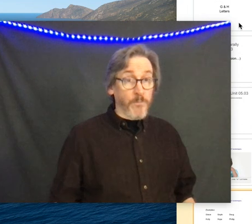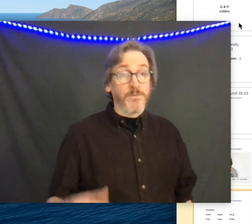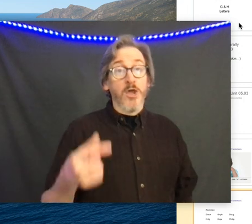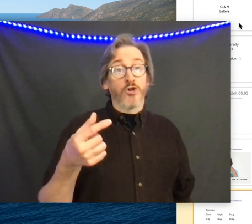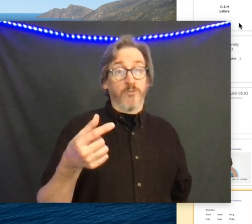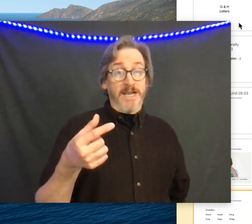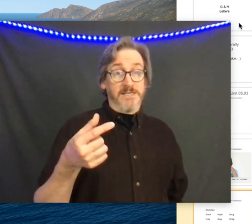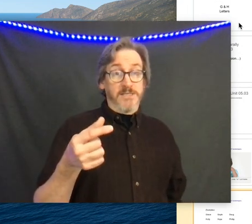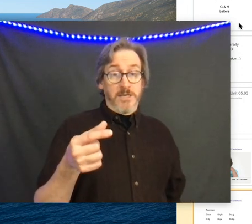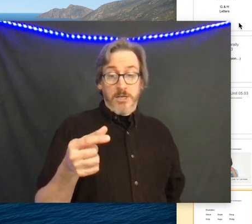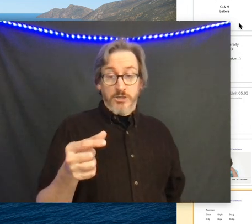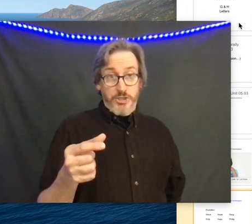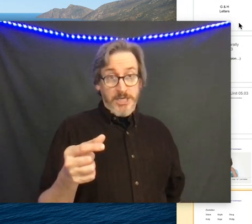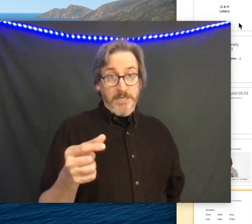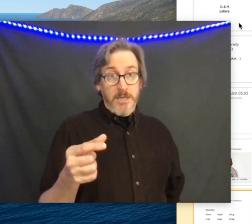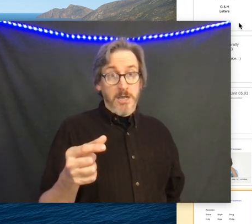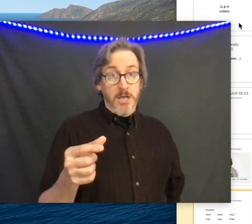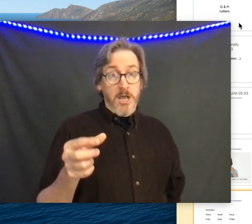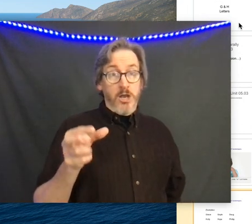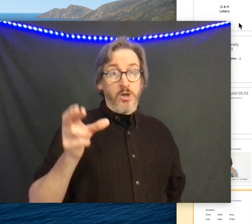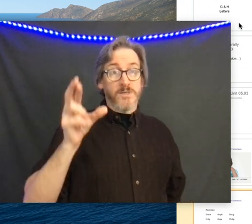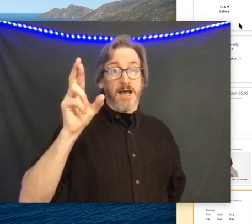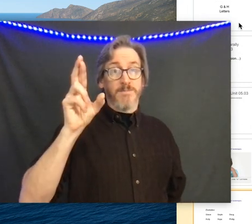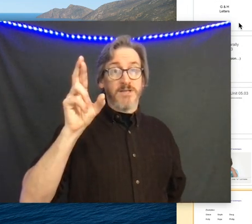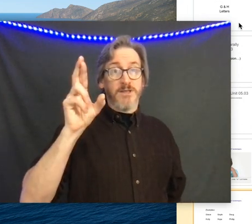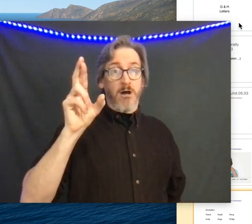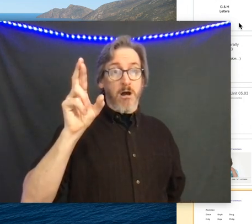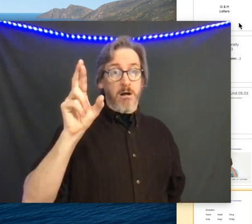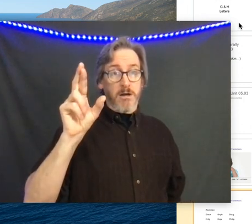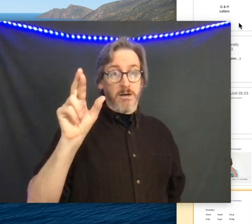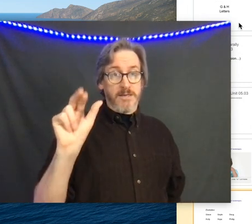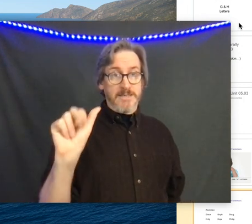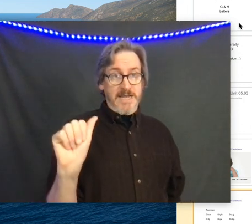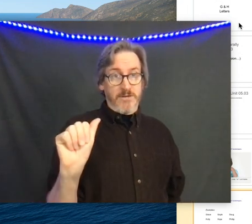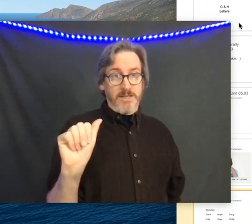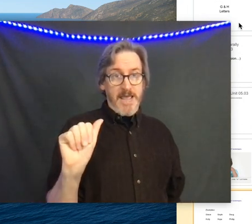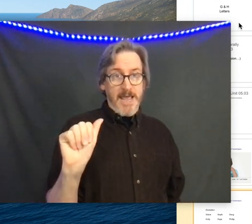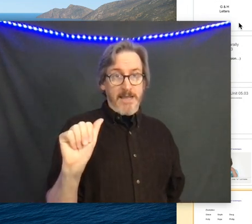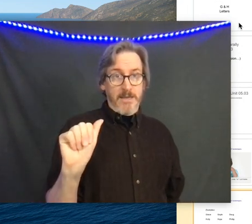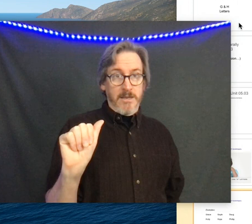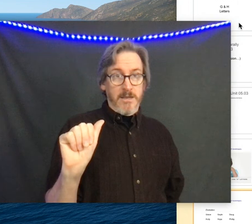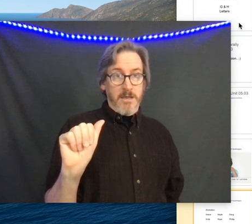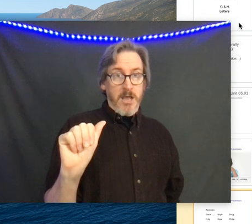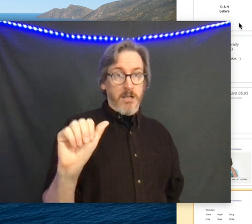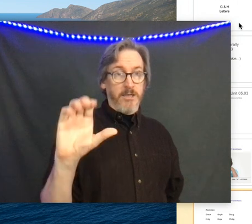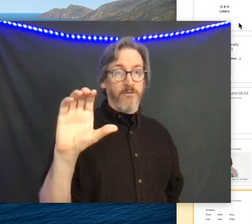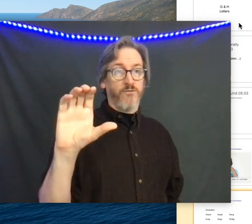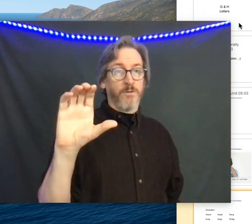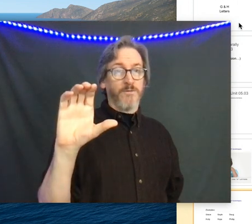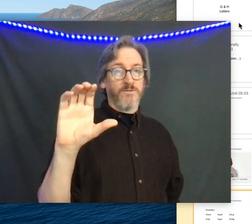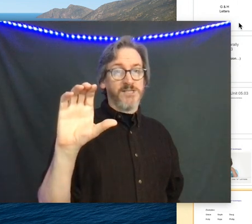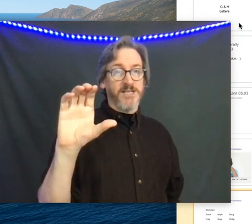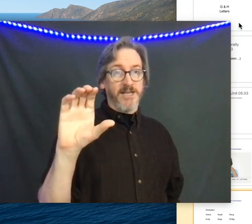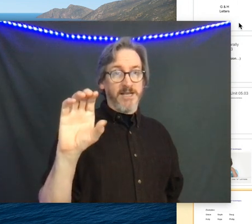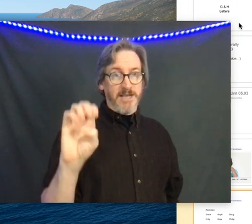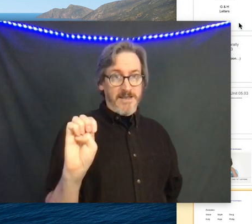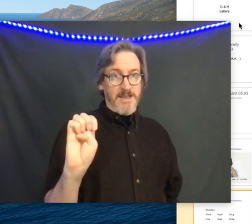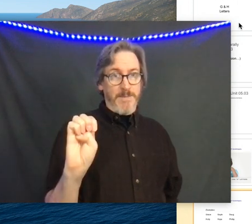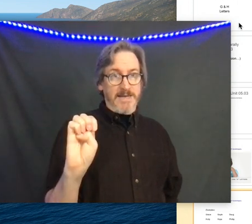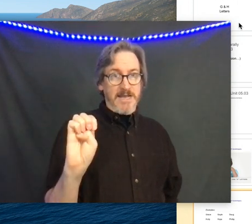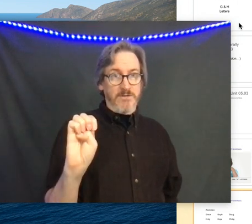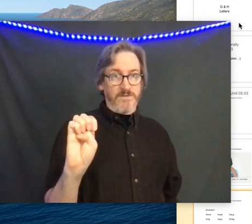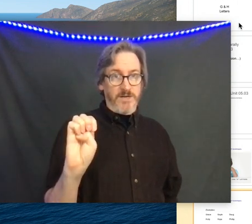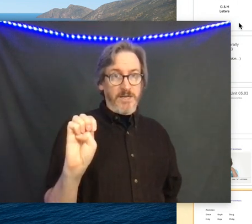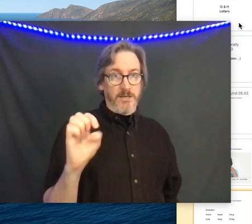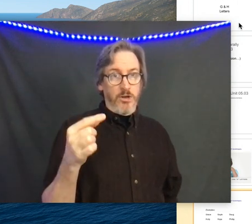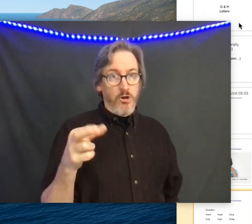so grace g goes up to the r down to the a a little forward for c and